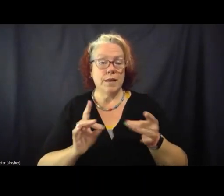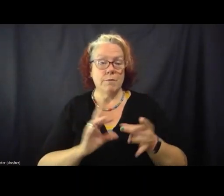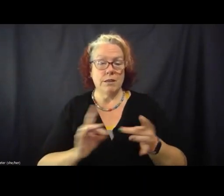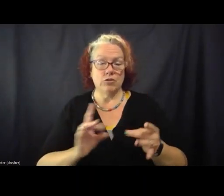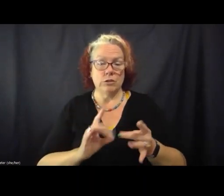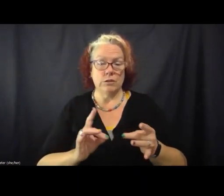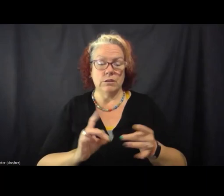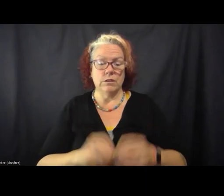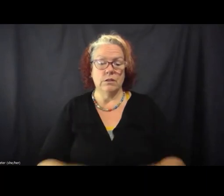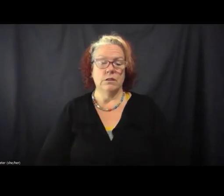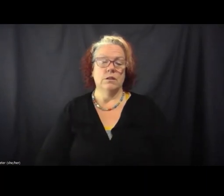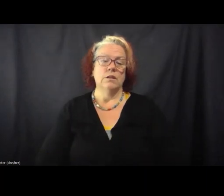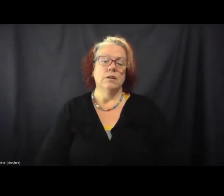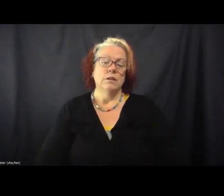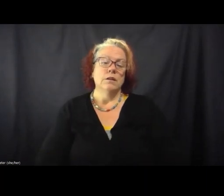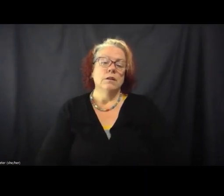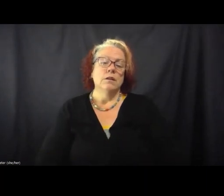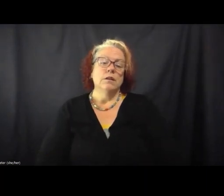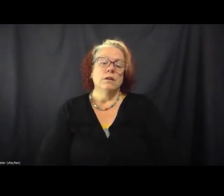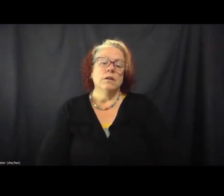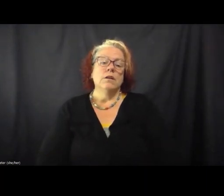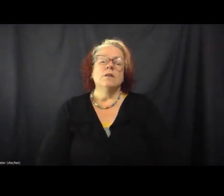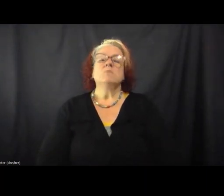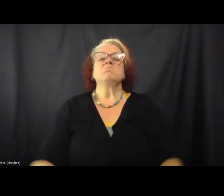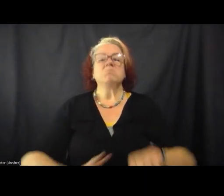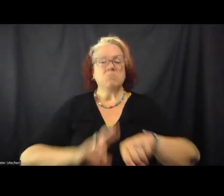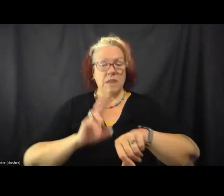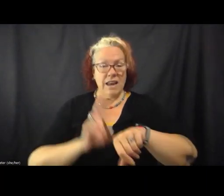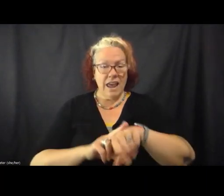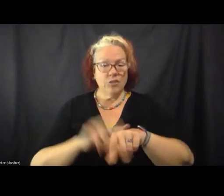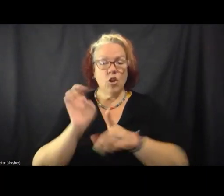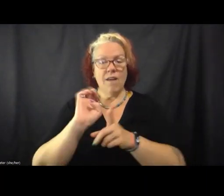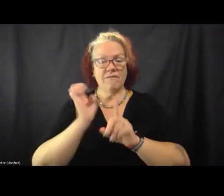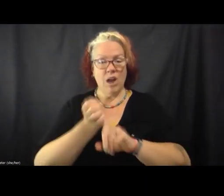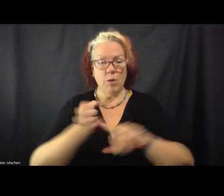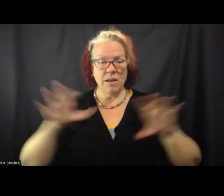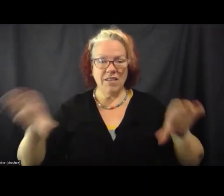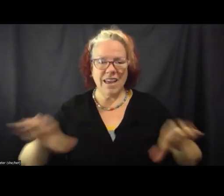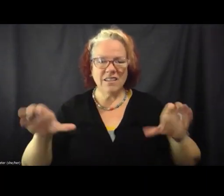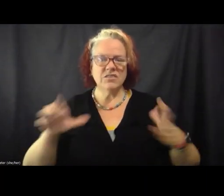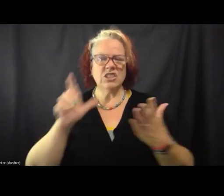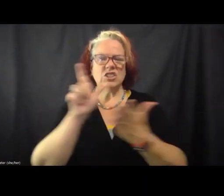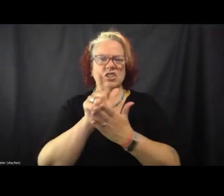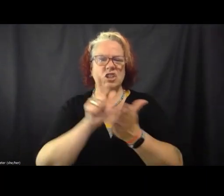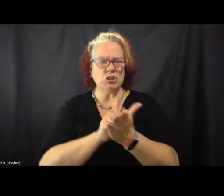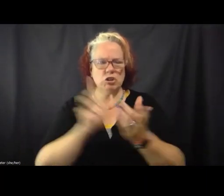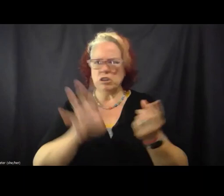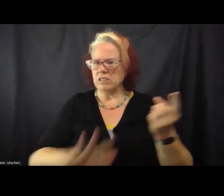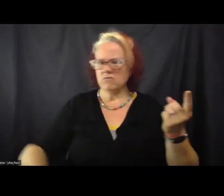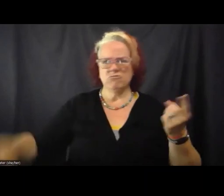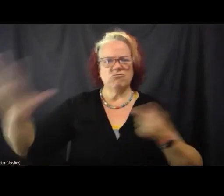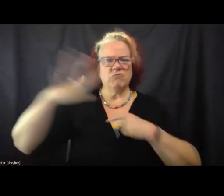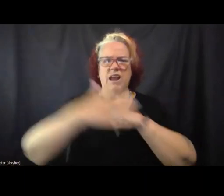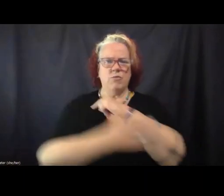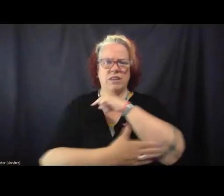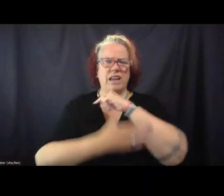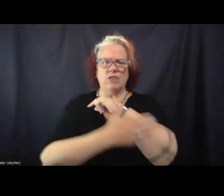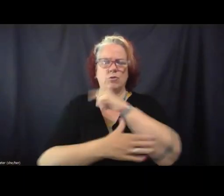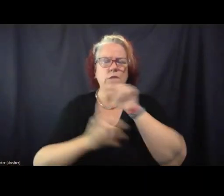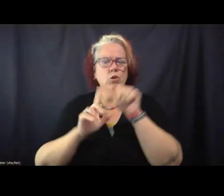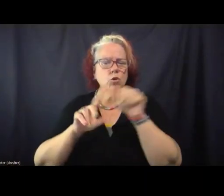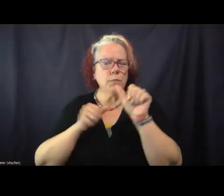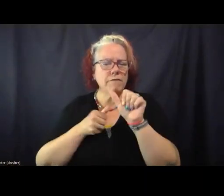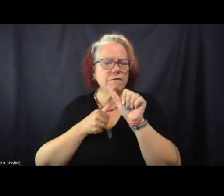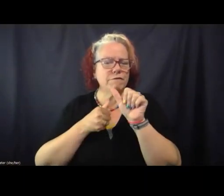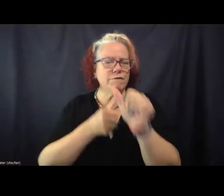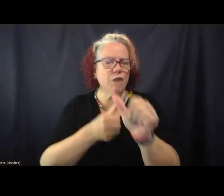national environmental activists and attorneys around the country who had been following the sort